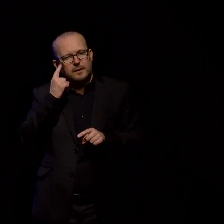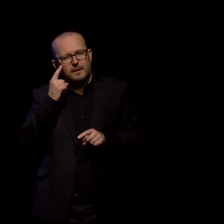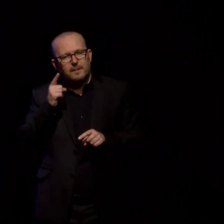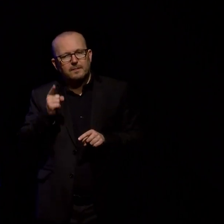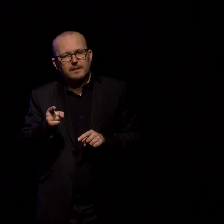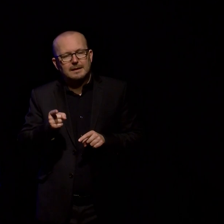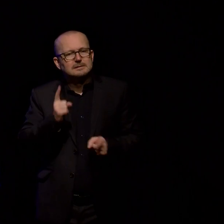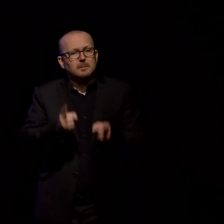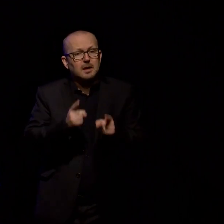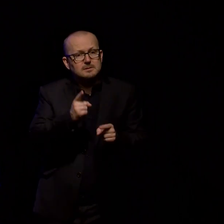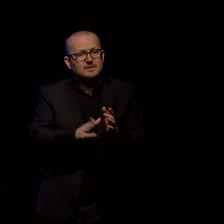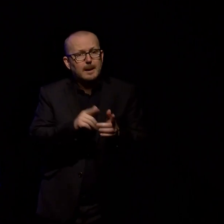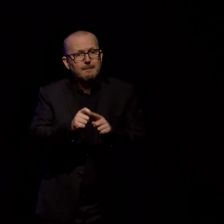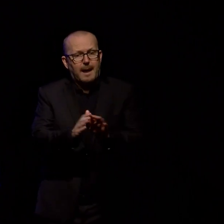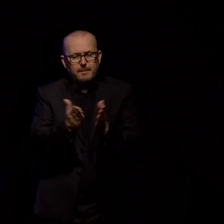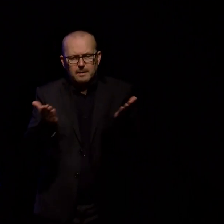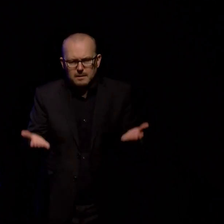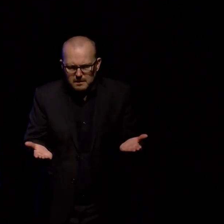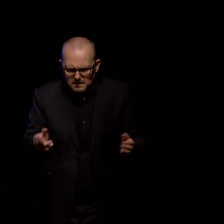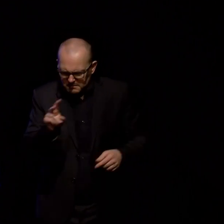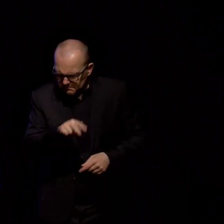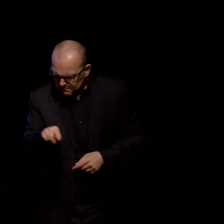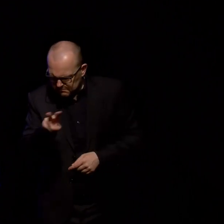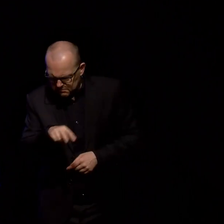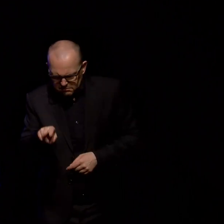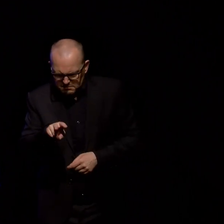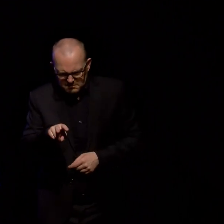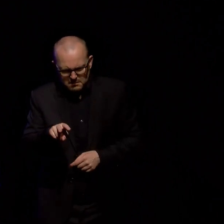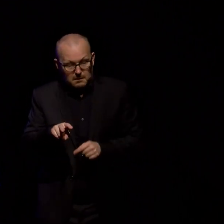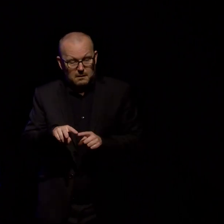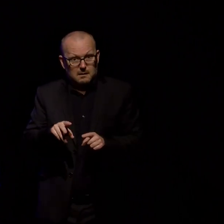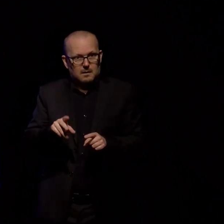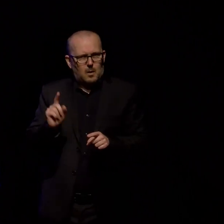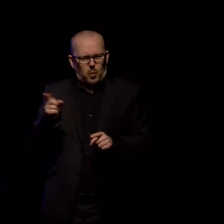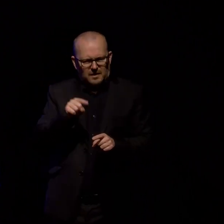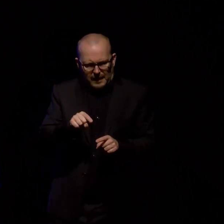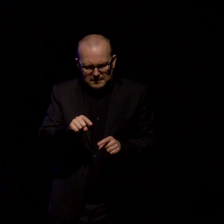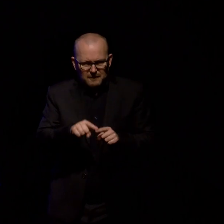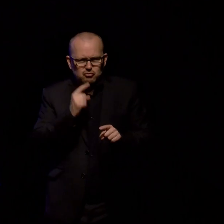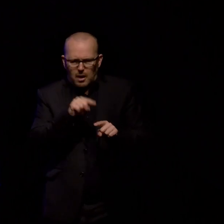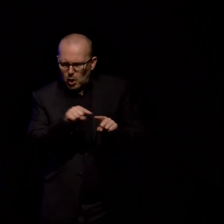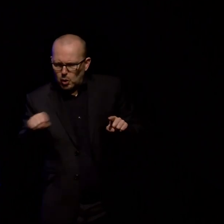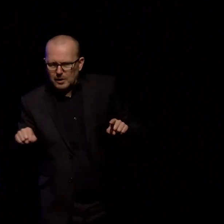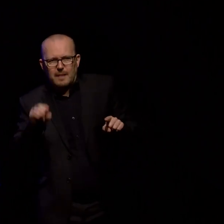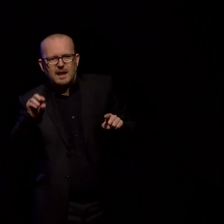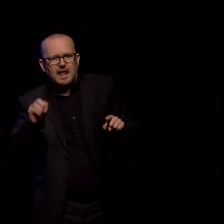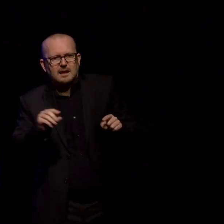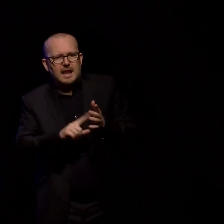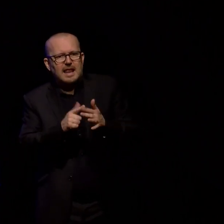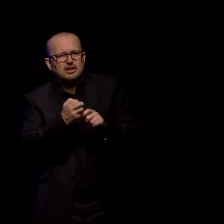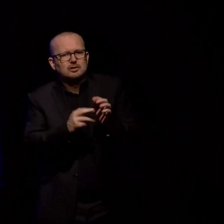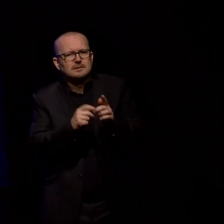legend or looking up in a reference is actually while it's totally appropriate for a reference map or a reference visualization